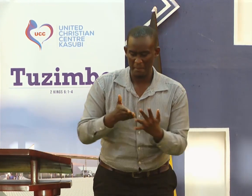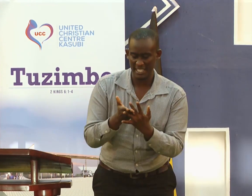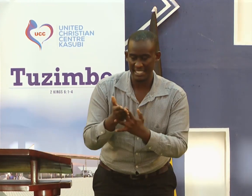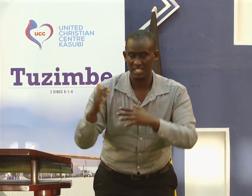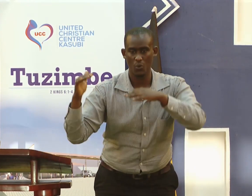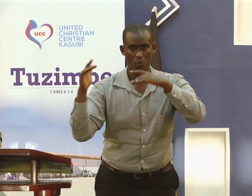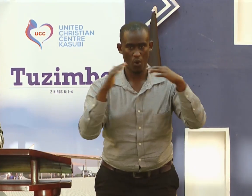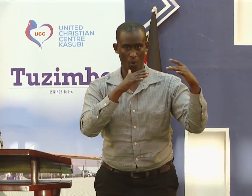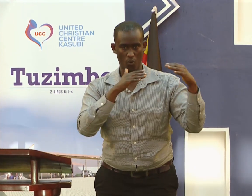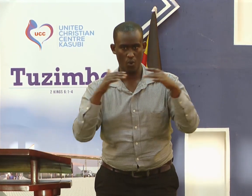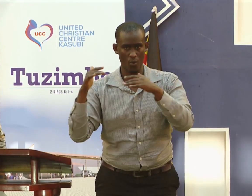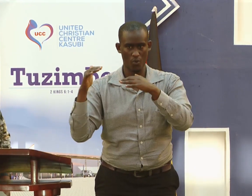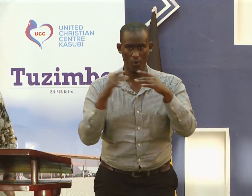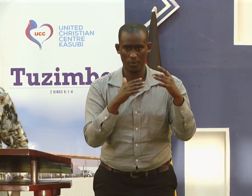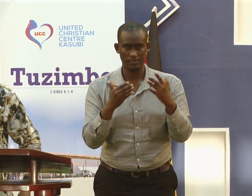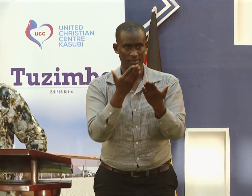We are amidst a battle.